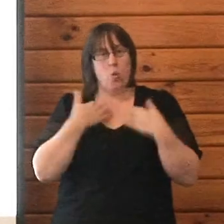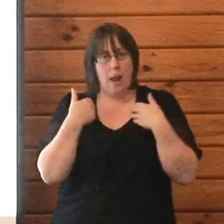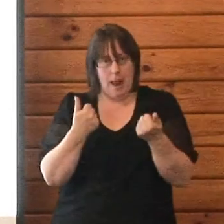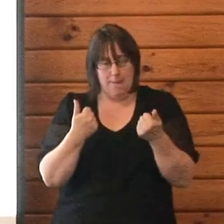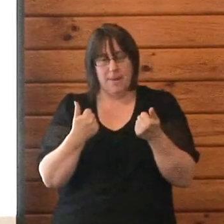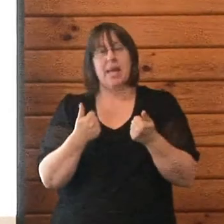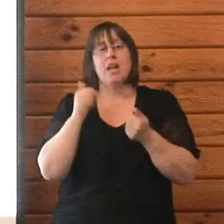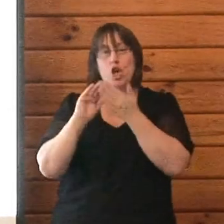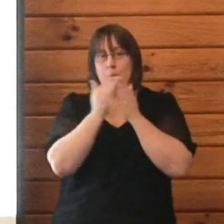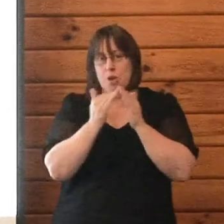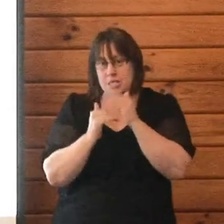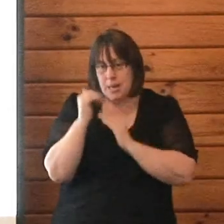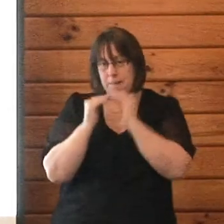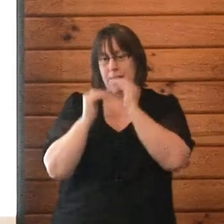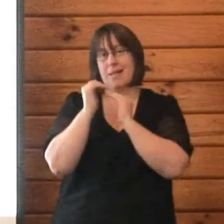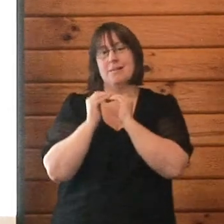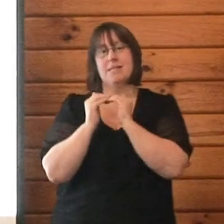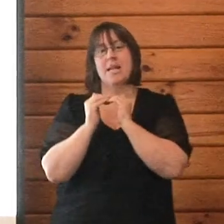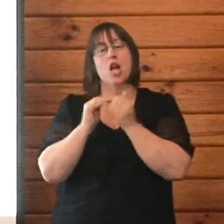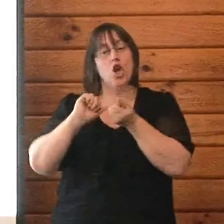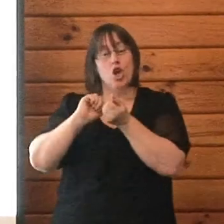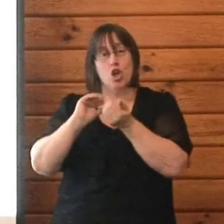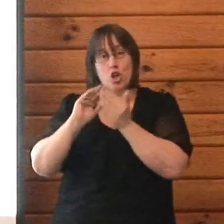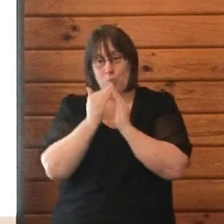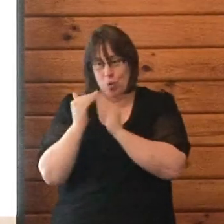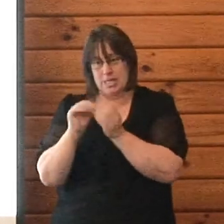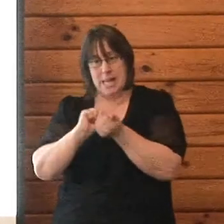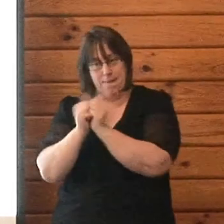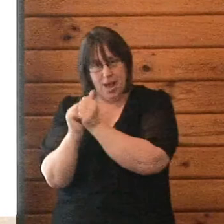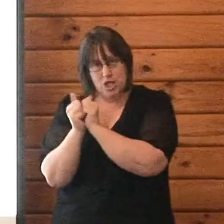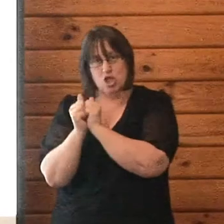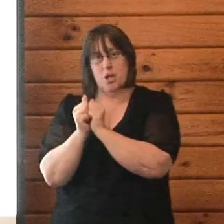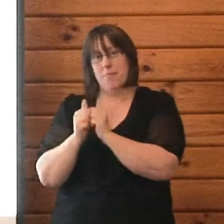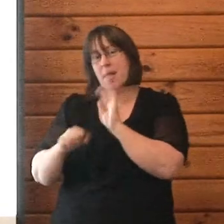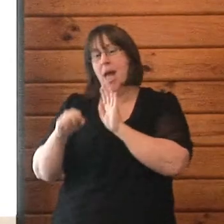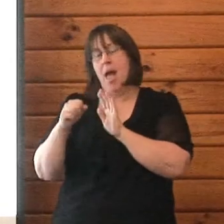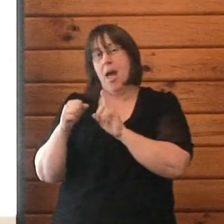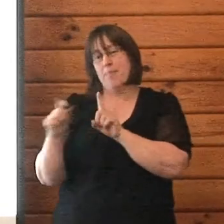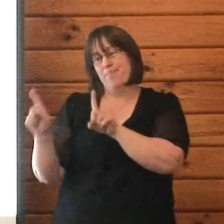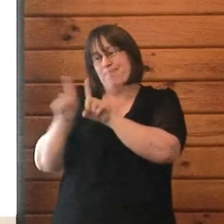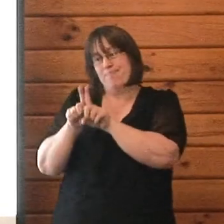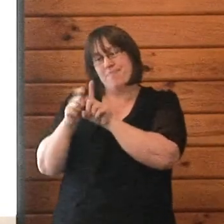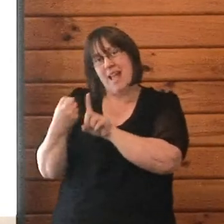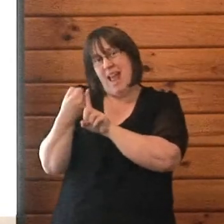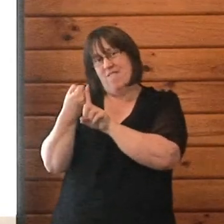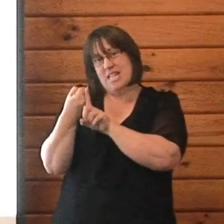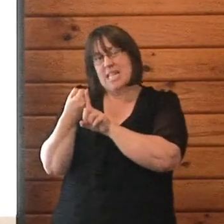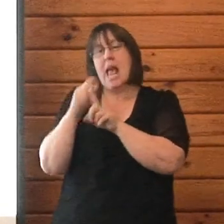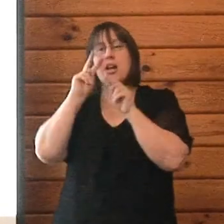community partnerships. We're looking at advocacy and looking to the future. How can we take